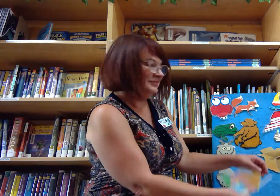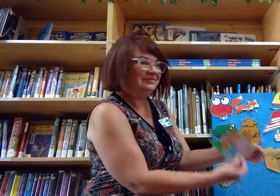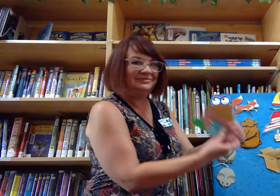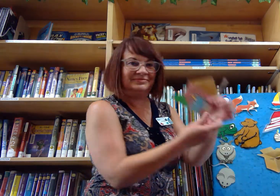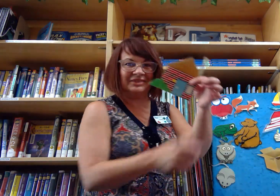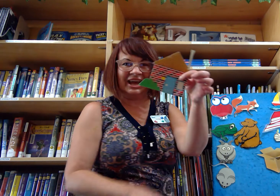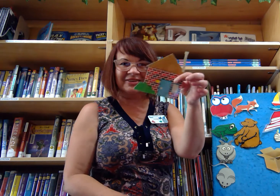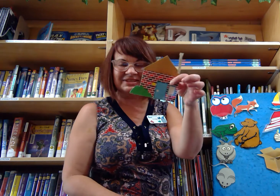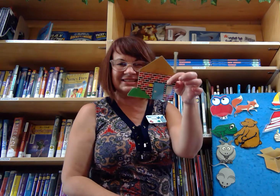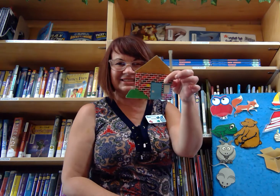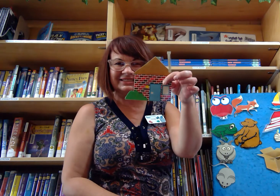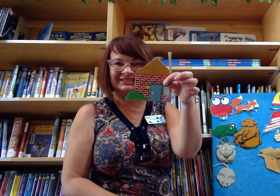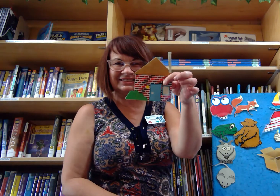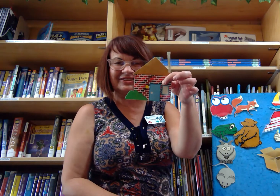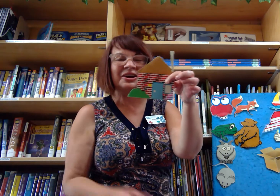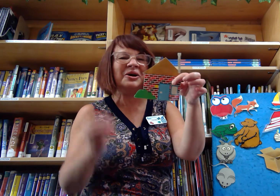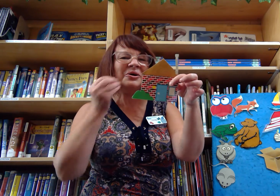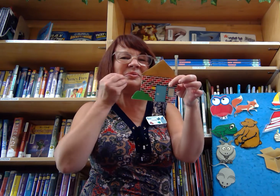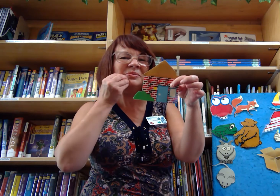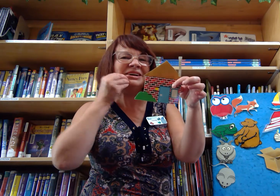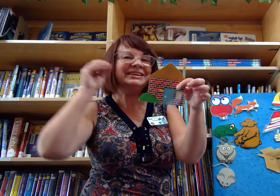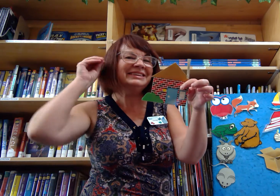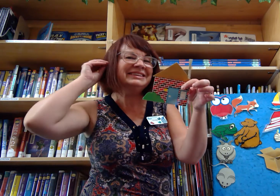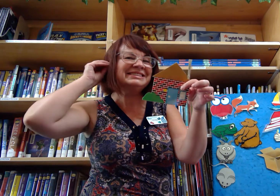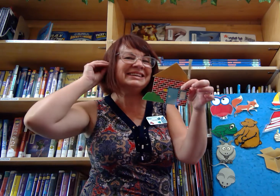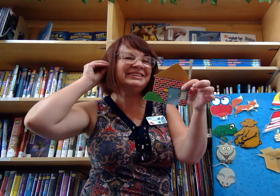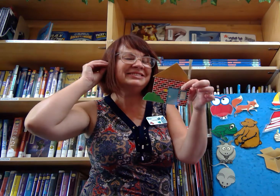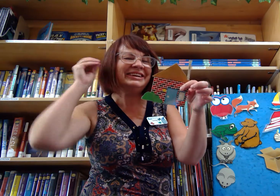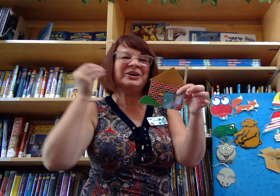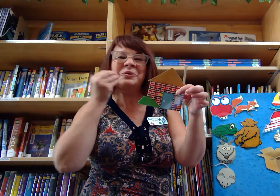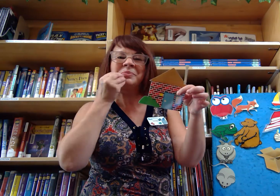A house. Or a home. This is how you sign home.